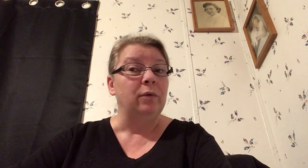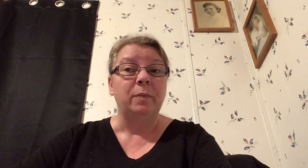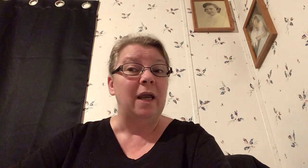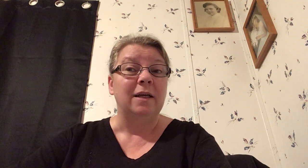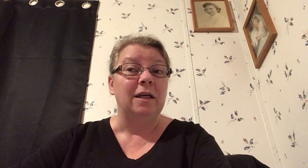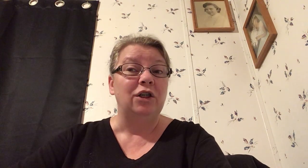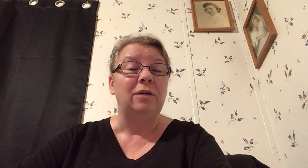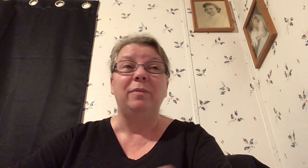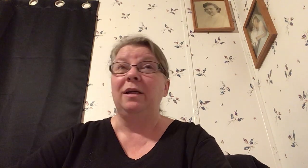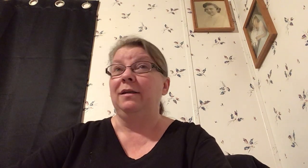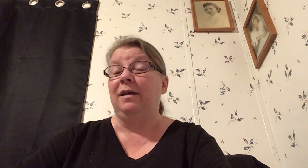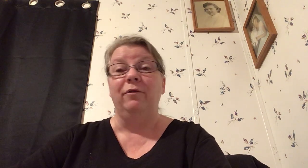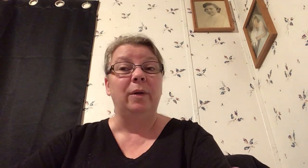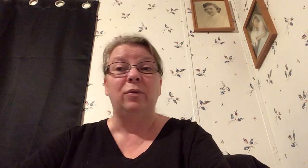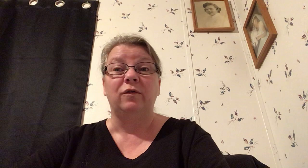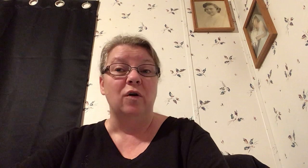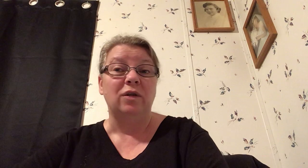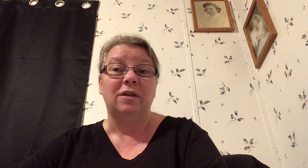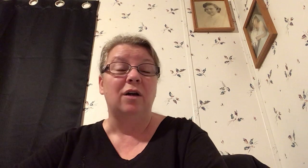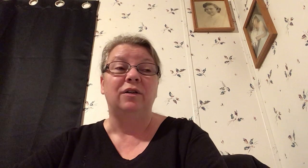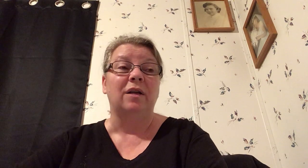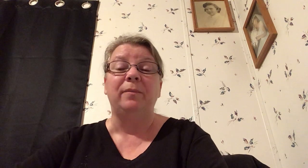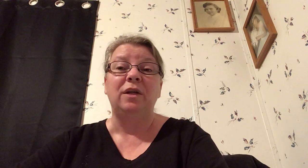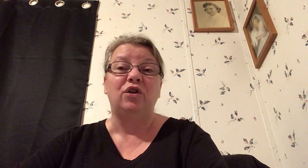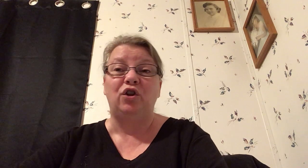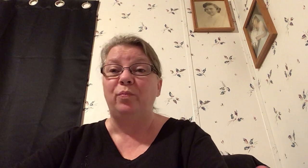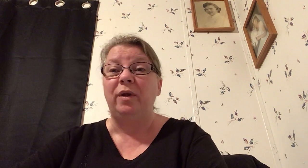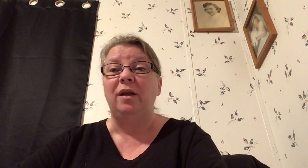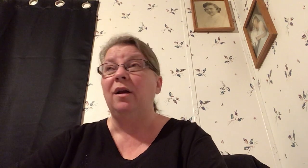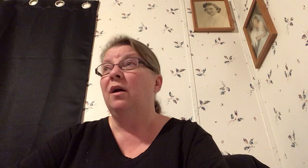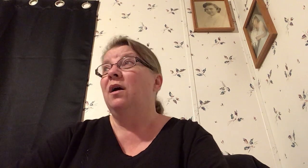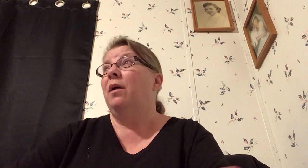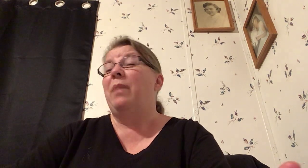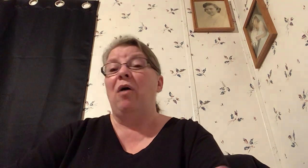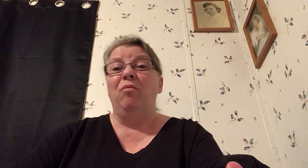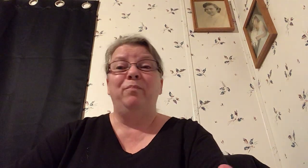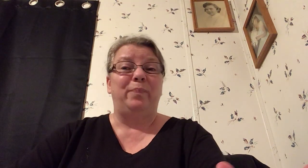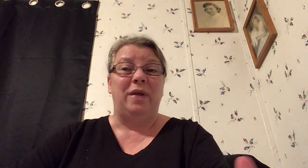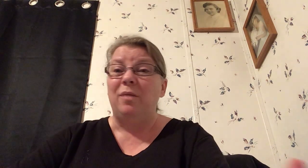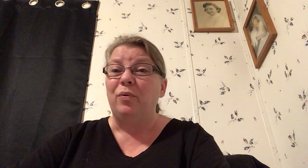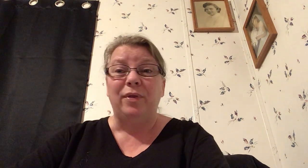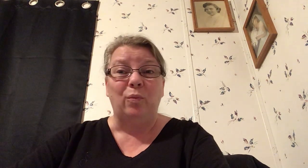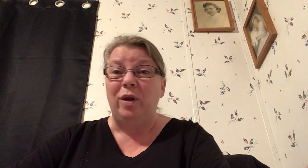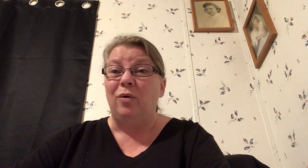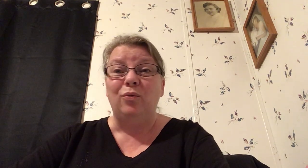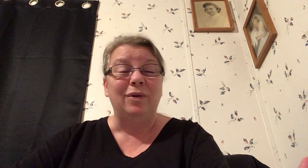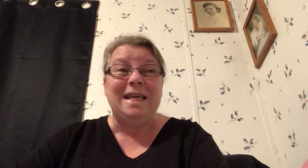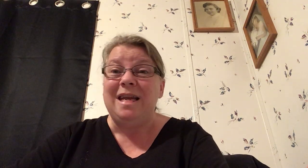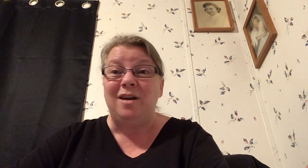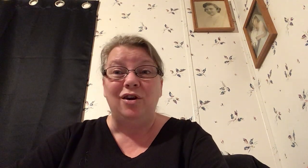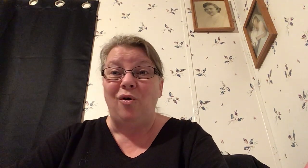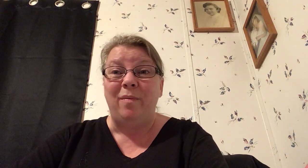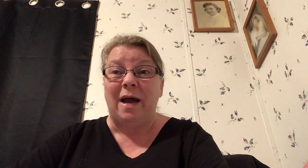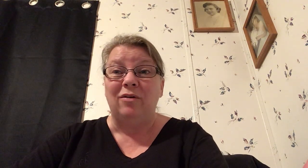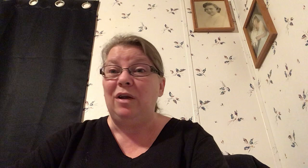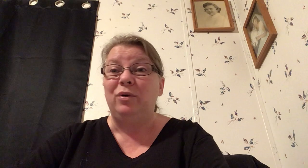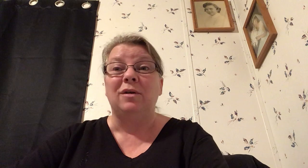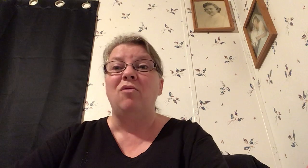was paying attention because everybody was focused on something stupid about people that we don't need to know about it was all